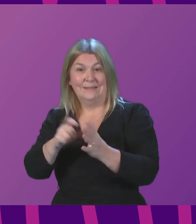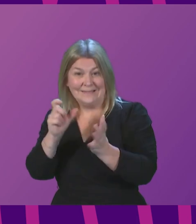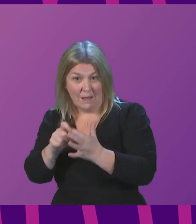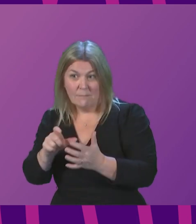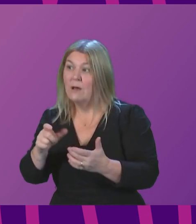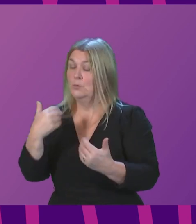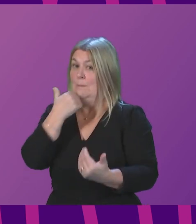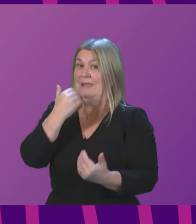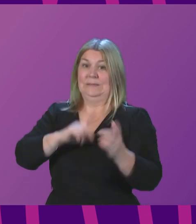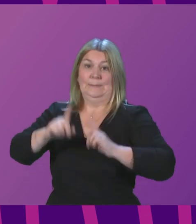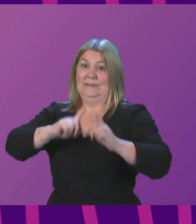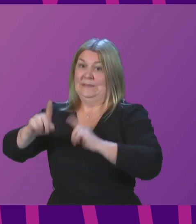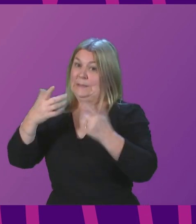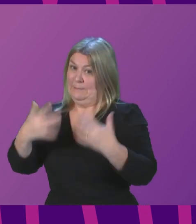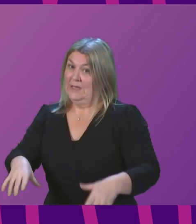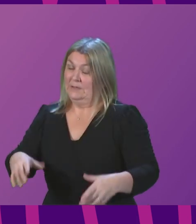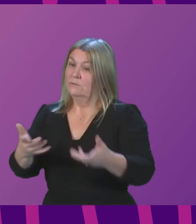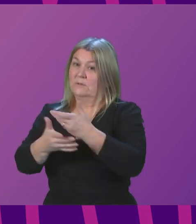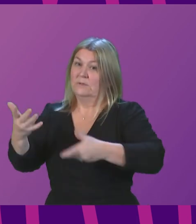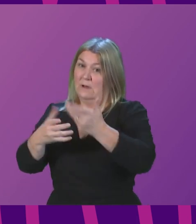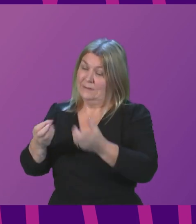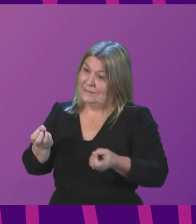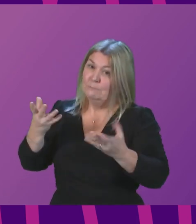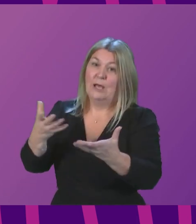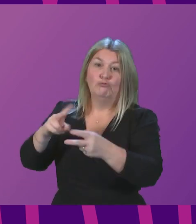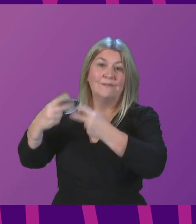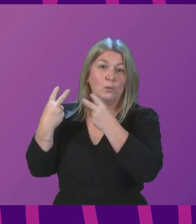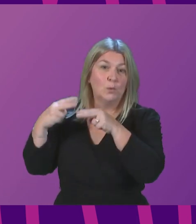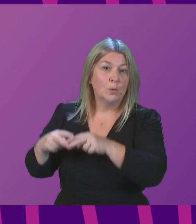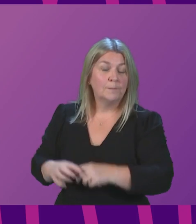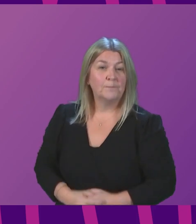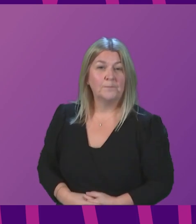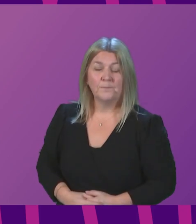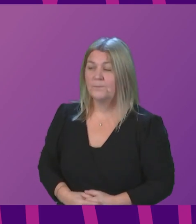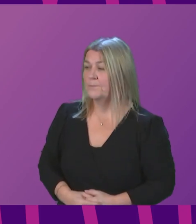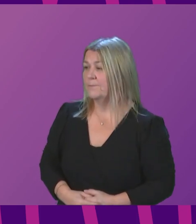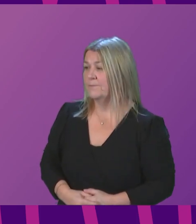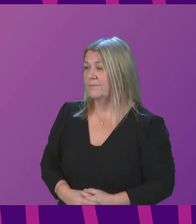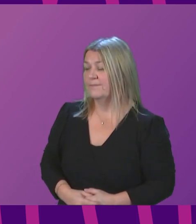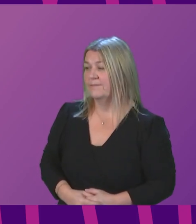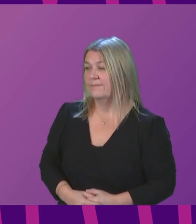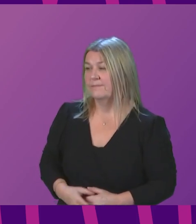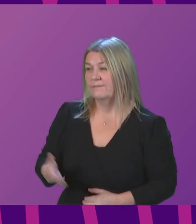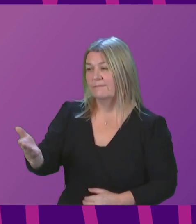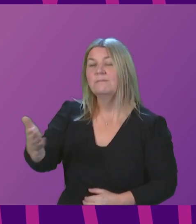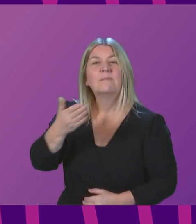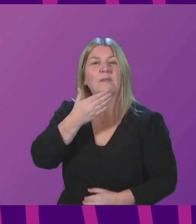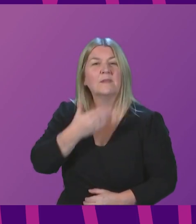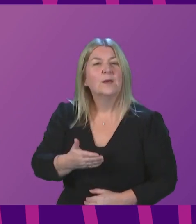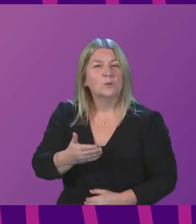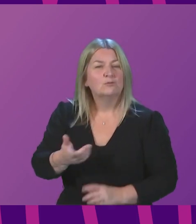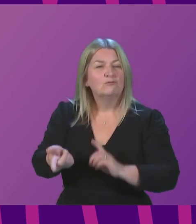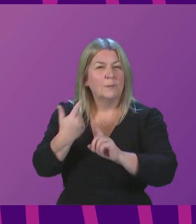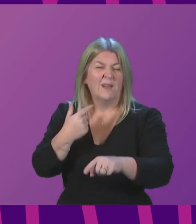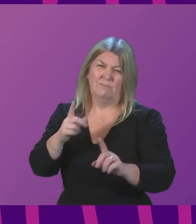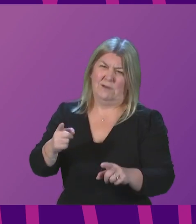and the Spending Review. Douglas Lumsden. I thank the First Minister for her reply. However, it is obvious to us all that not only